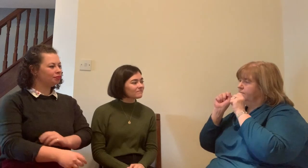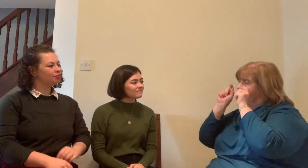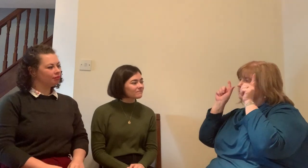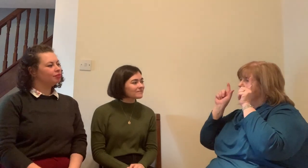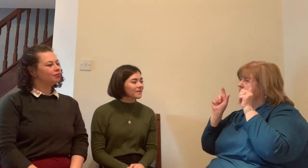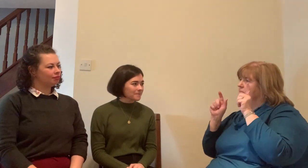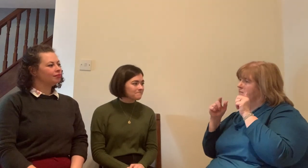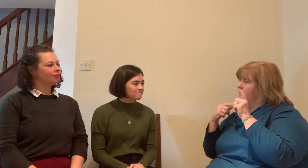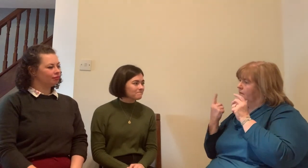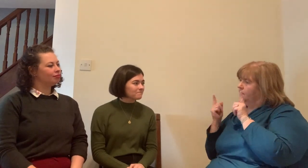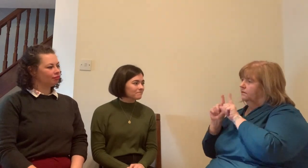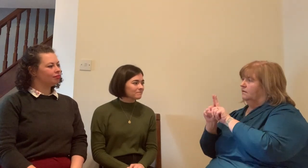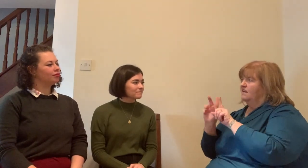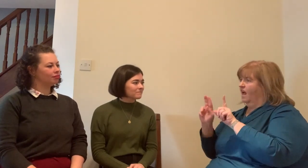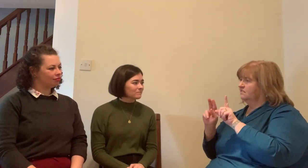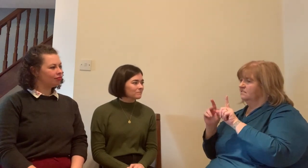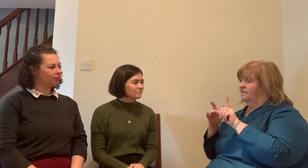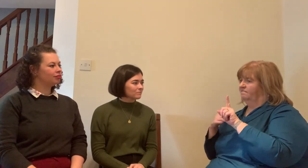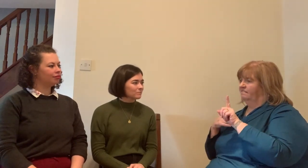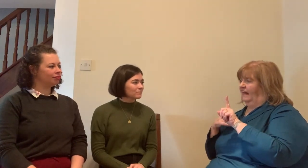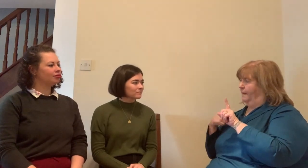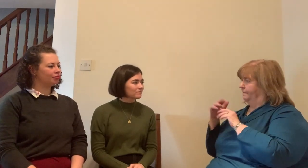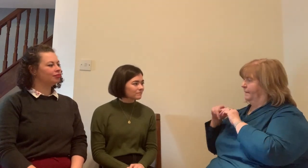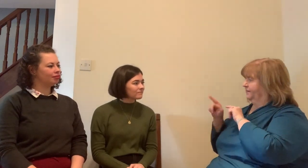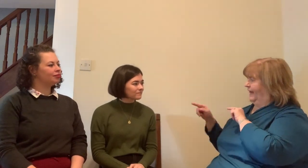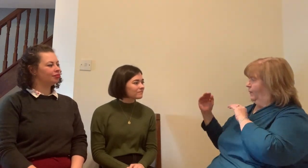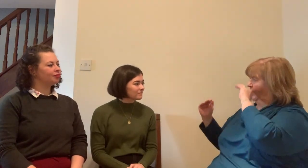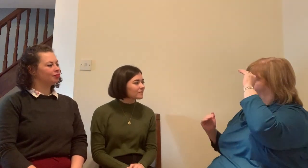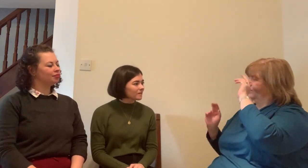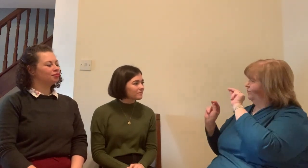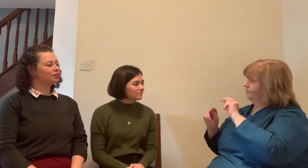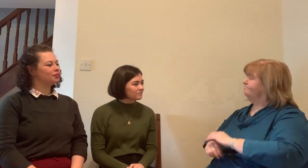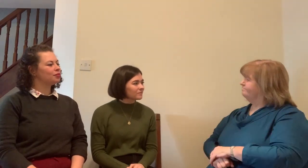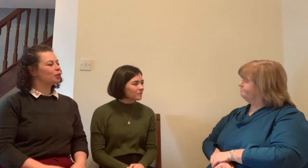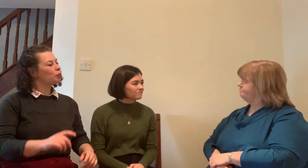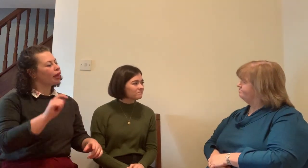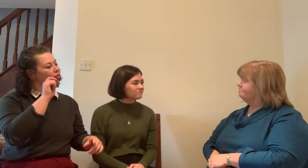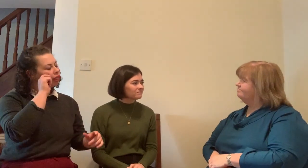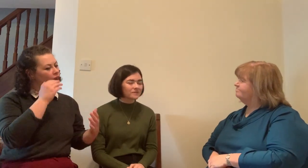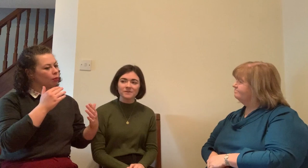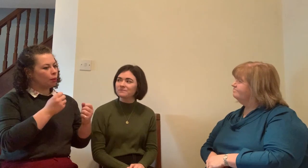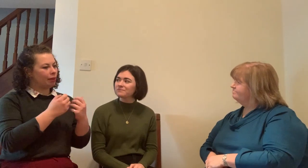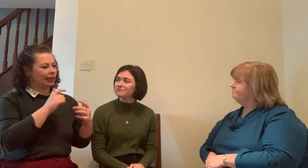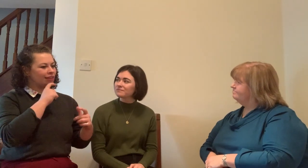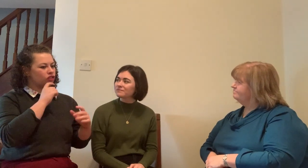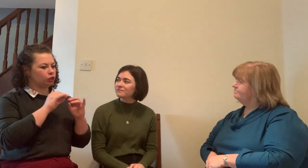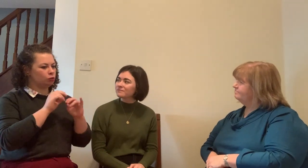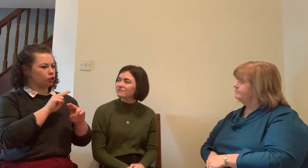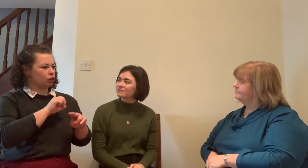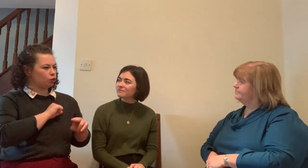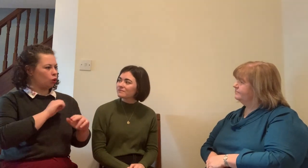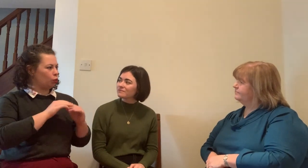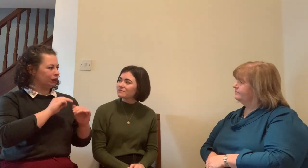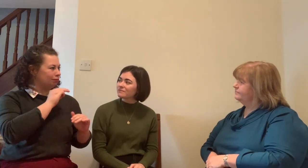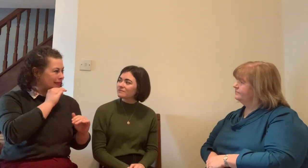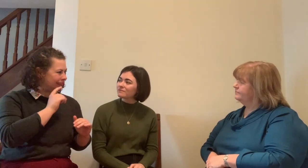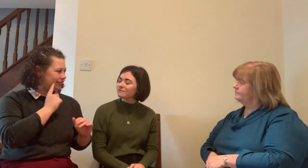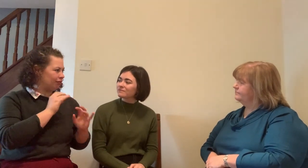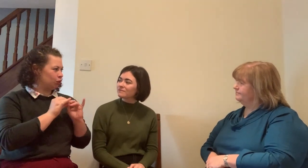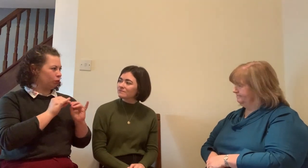and again I really do want to say thank you for me as a deaf interpreter it's the first time really that it's kind of going out into the